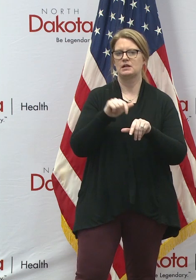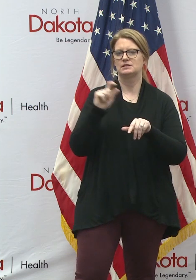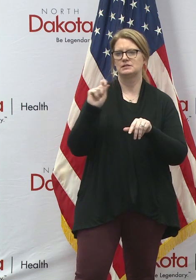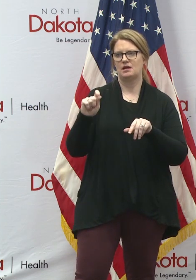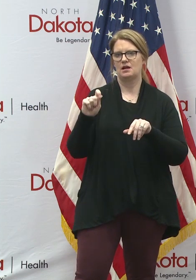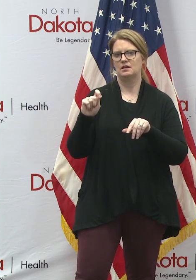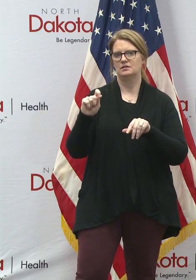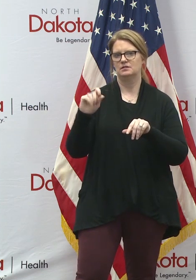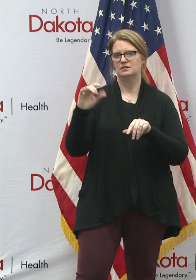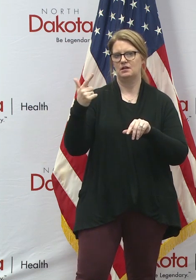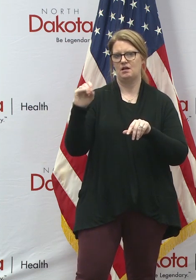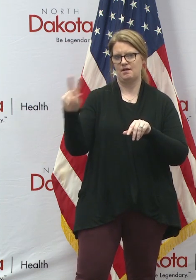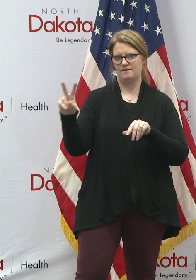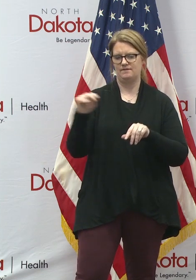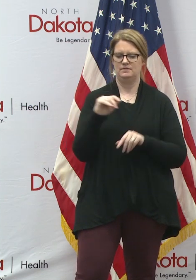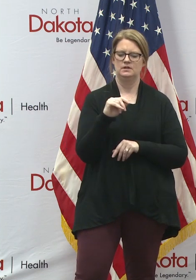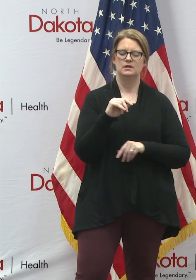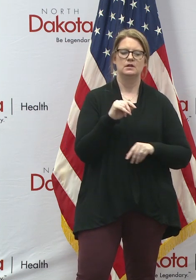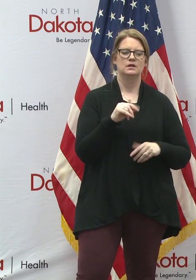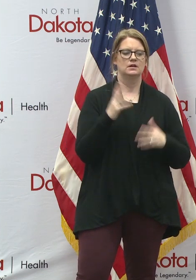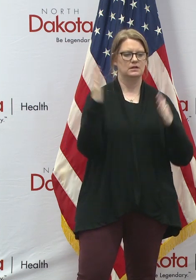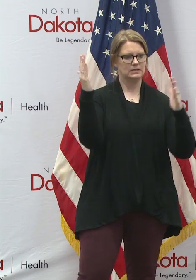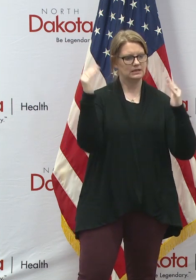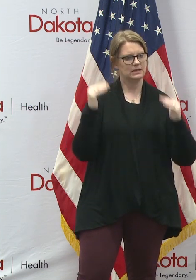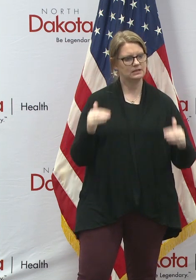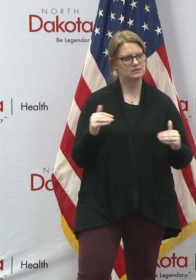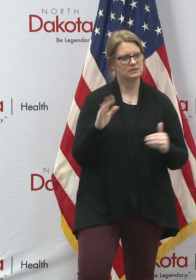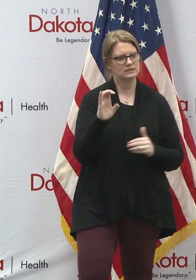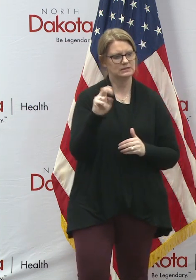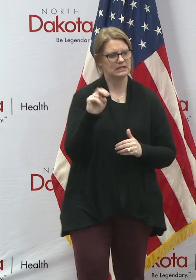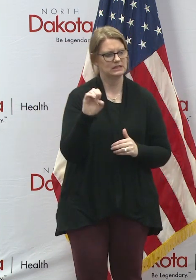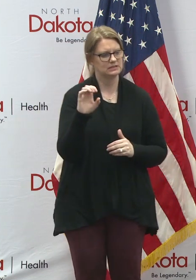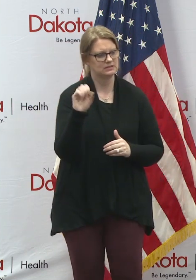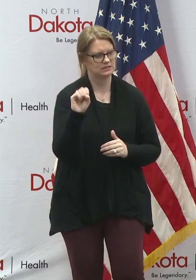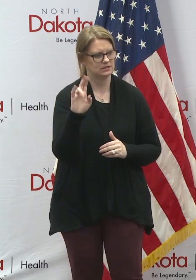.gov. Next topic is census.